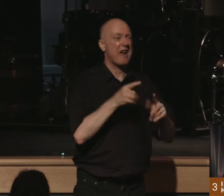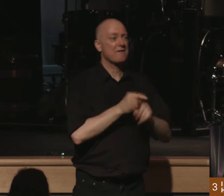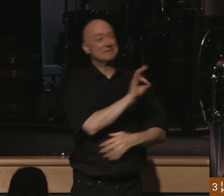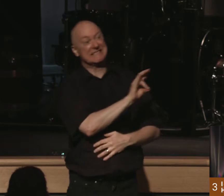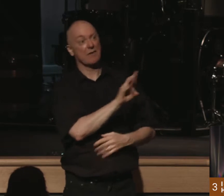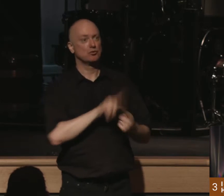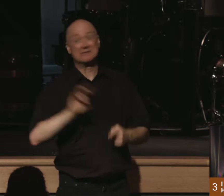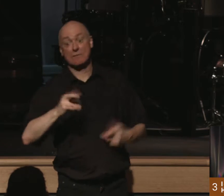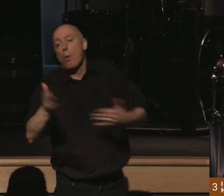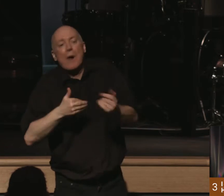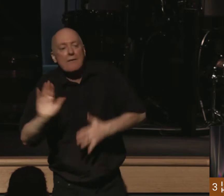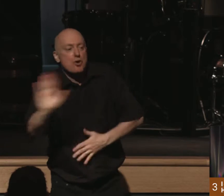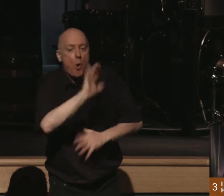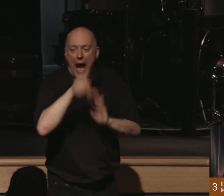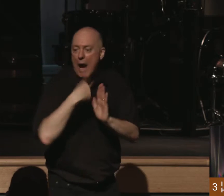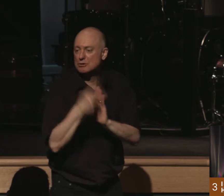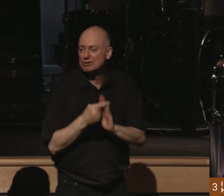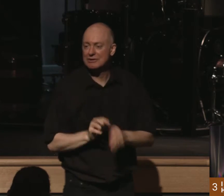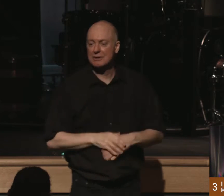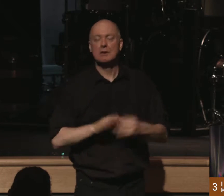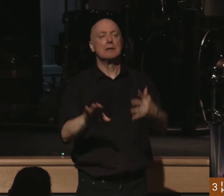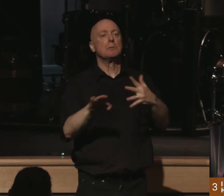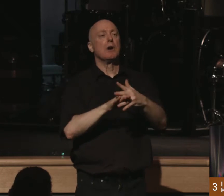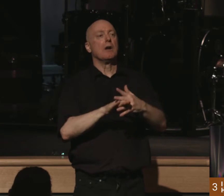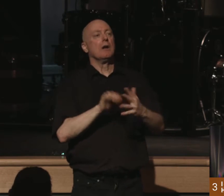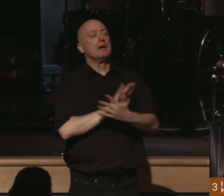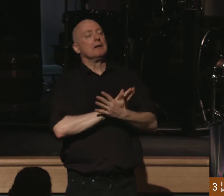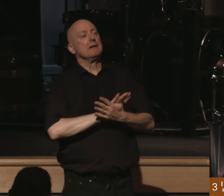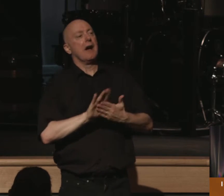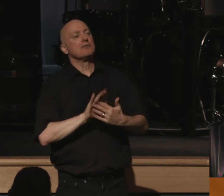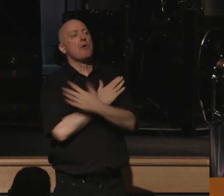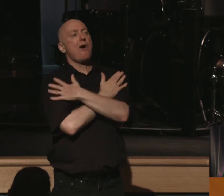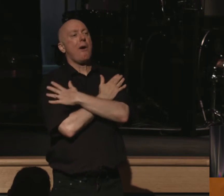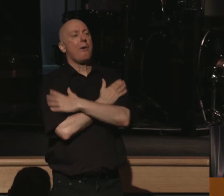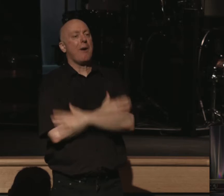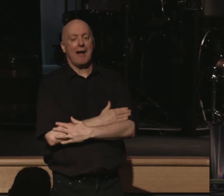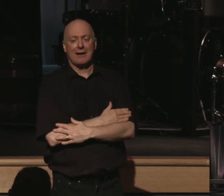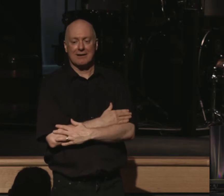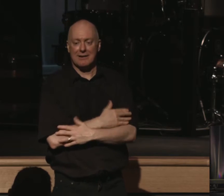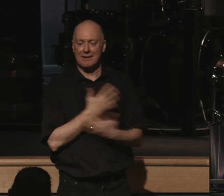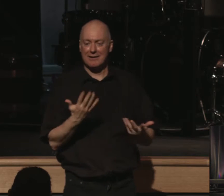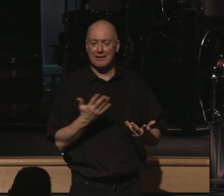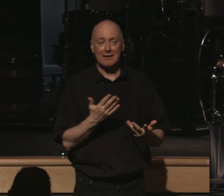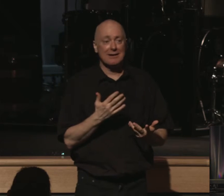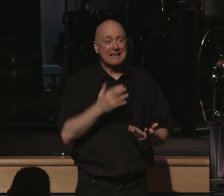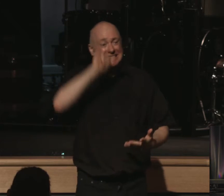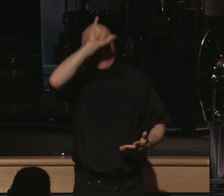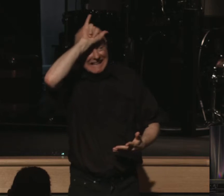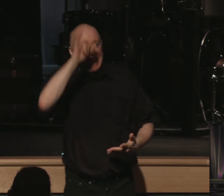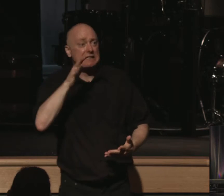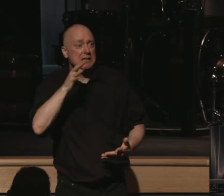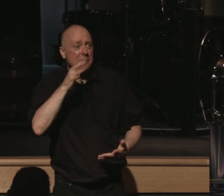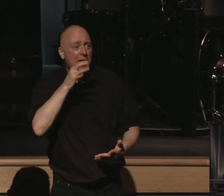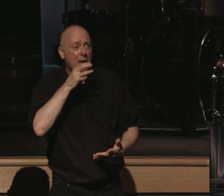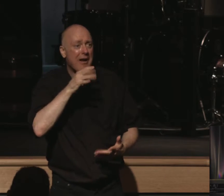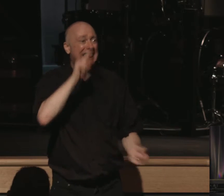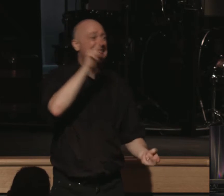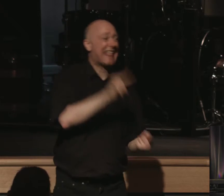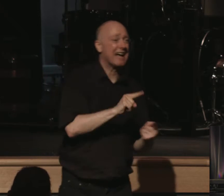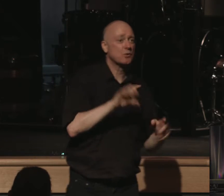the seven to seven, whatever you work. A little less taxi mom. A little less scrambling in